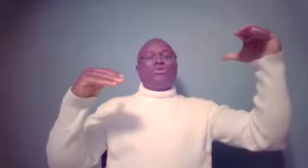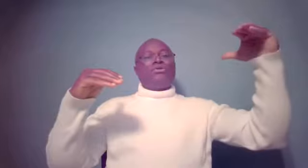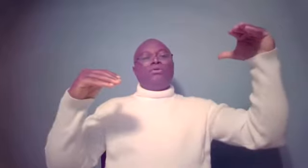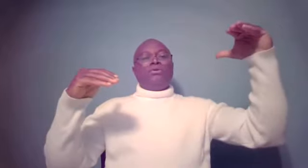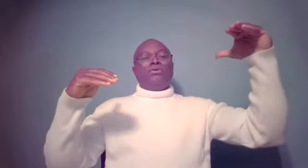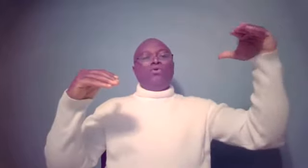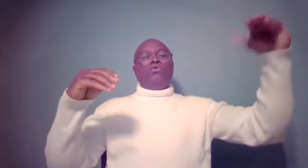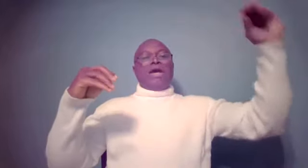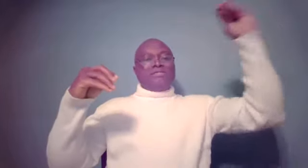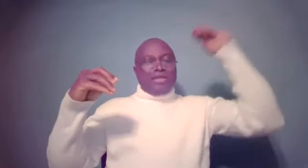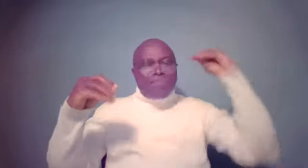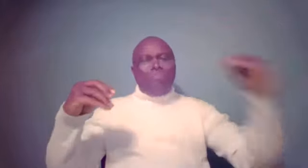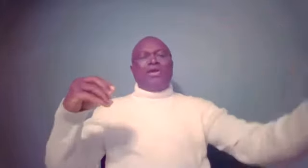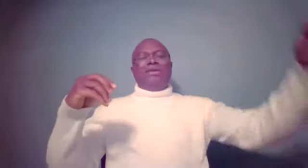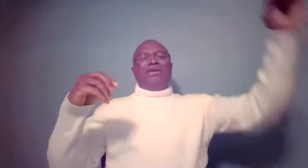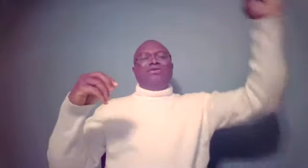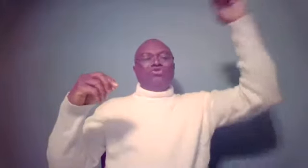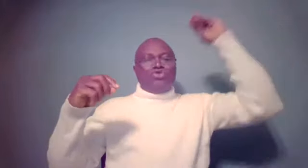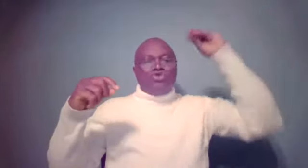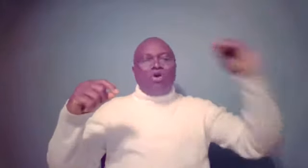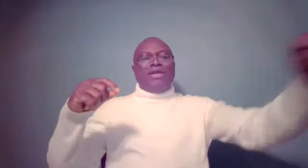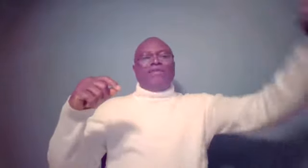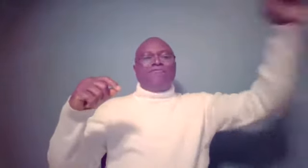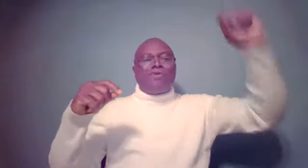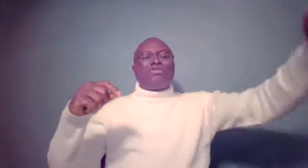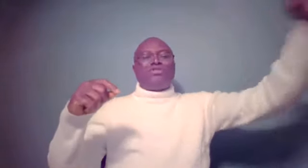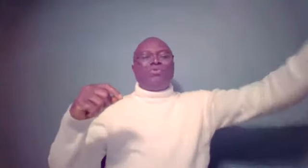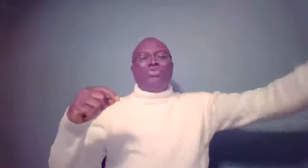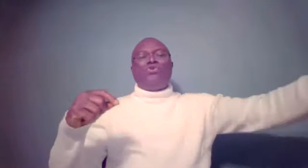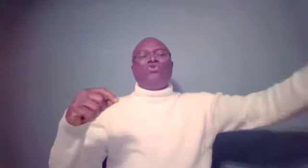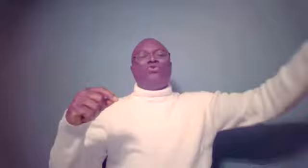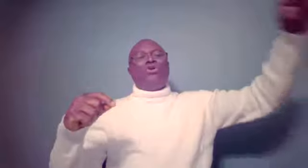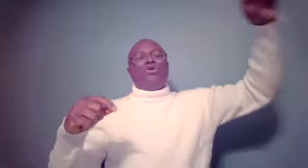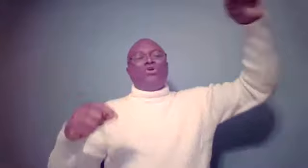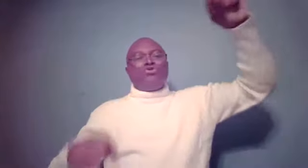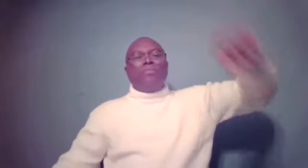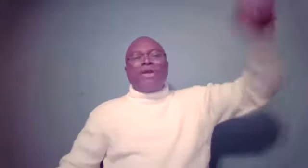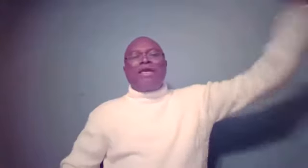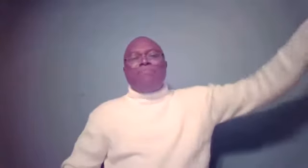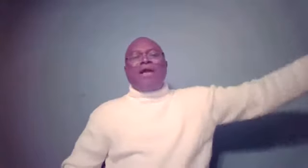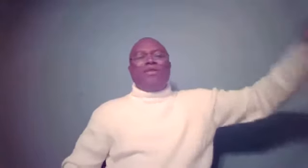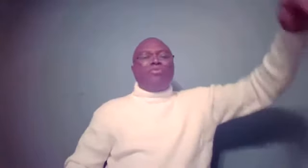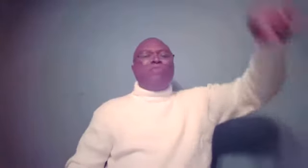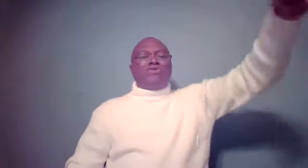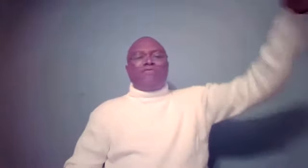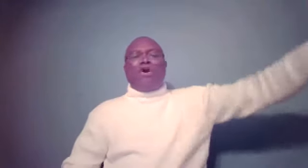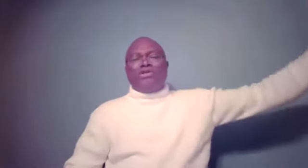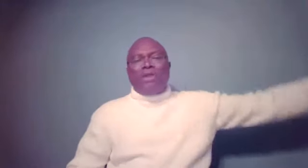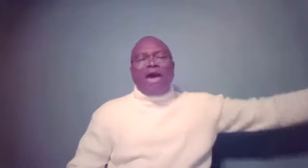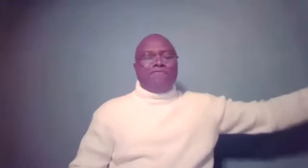who are deliberately joining forces with you to bring about the purpose of God in your life.